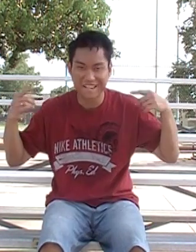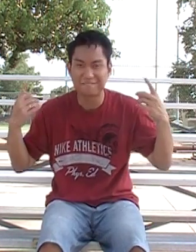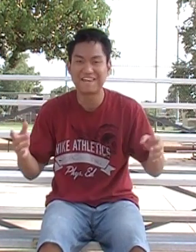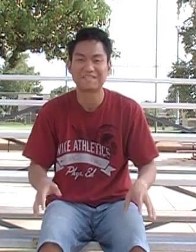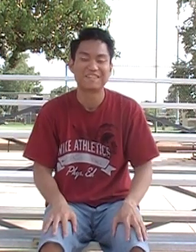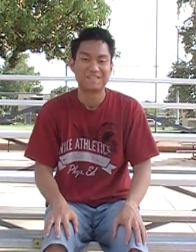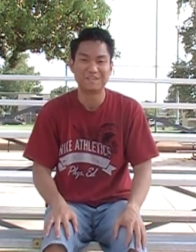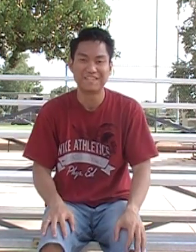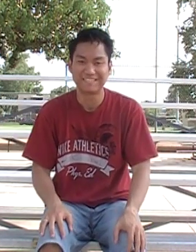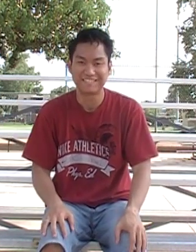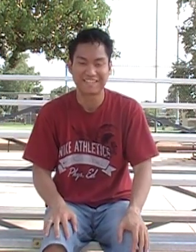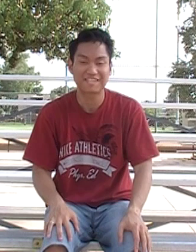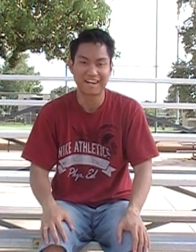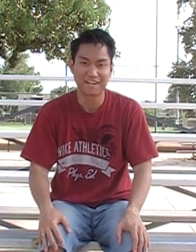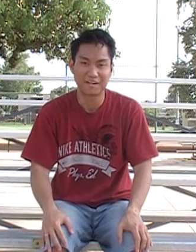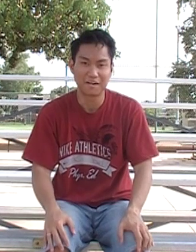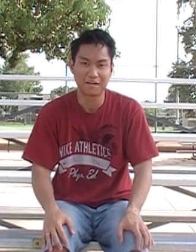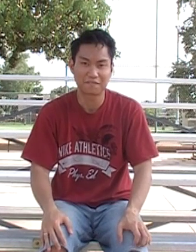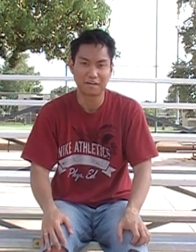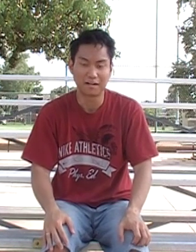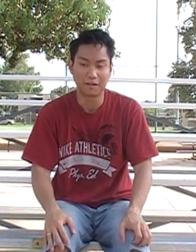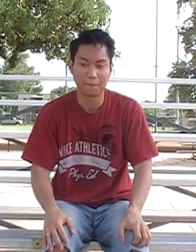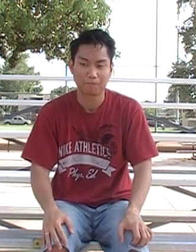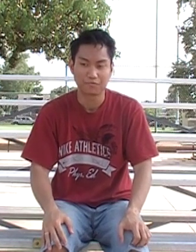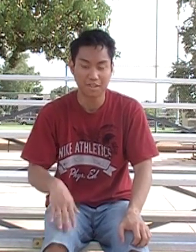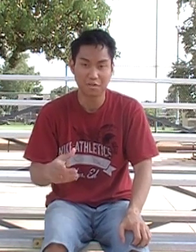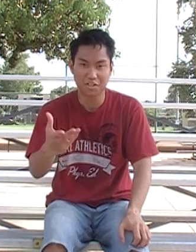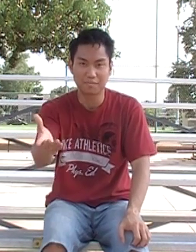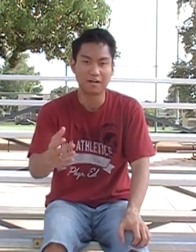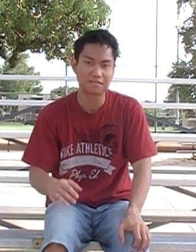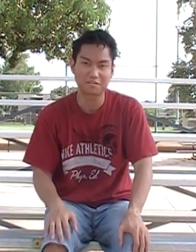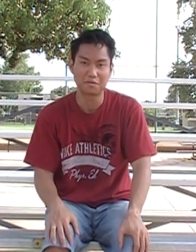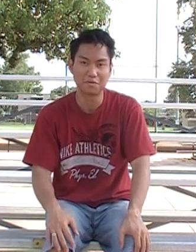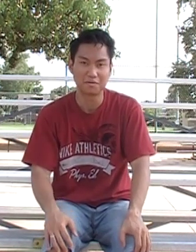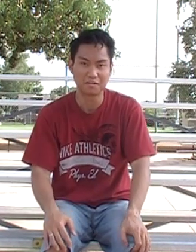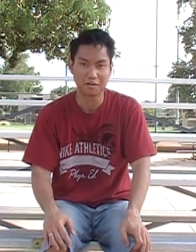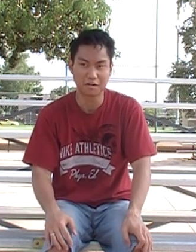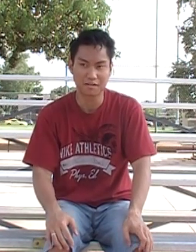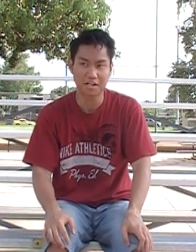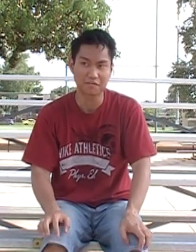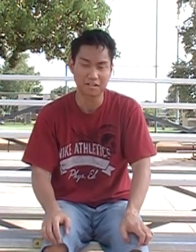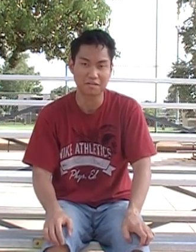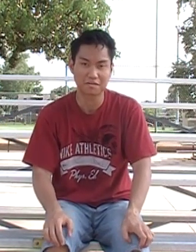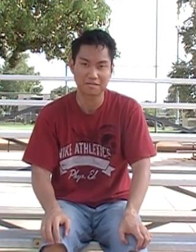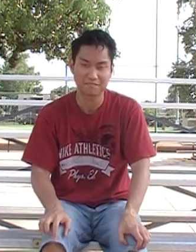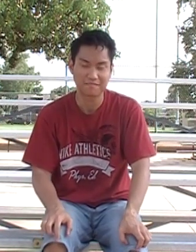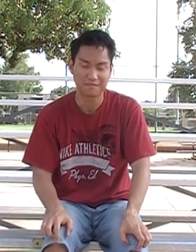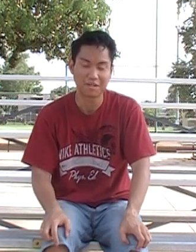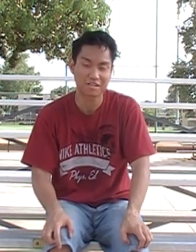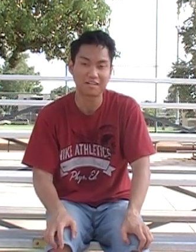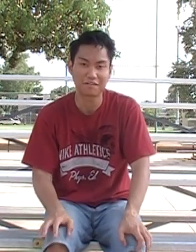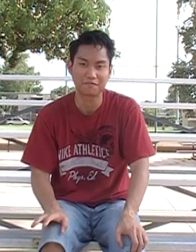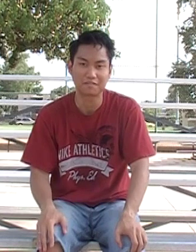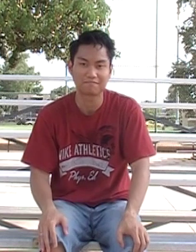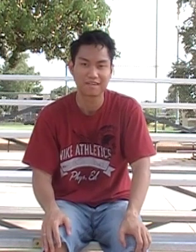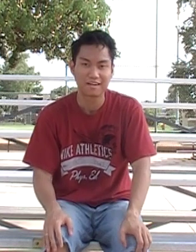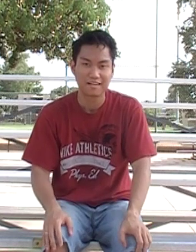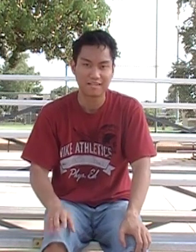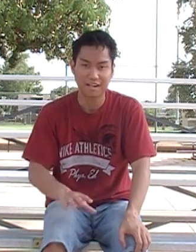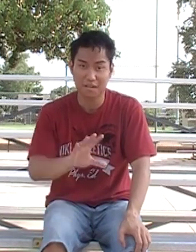about doing this kind of video response to your chair videos. It was a lot of fun. Take care